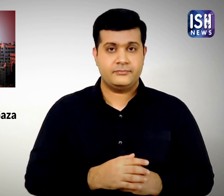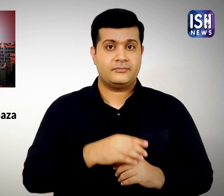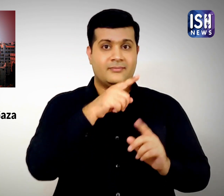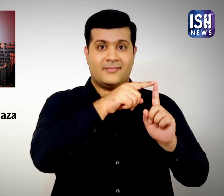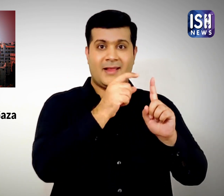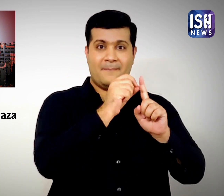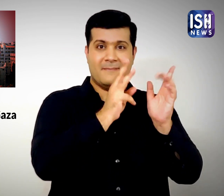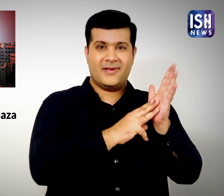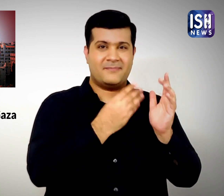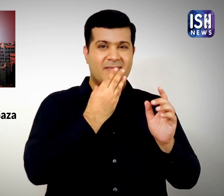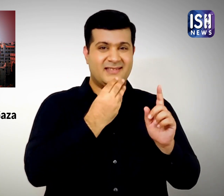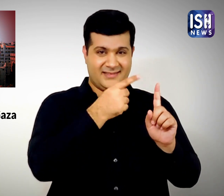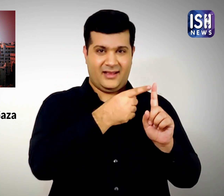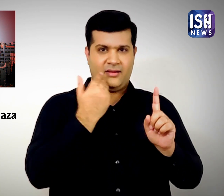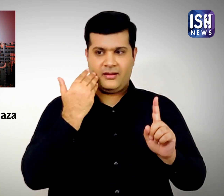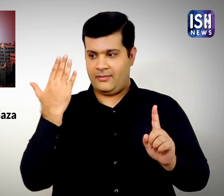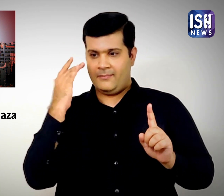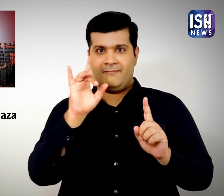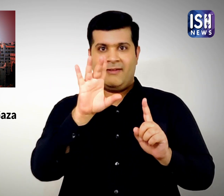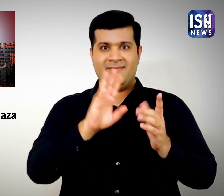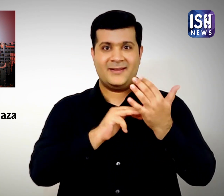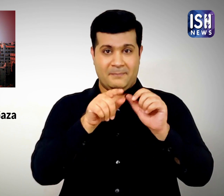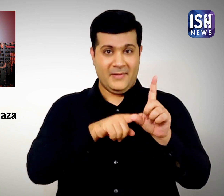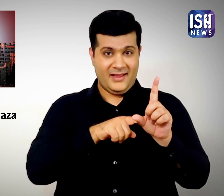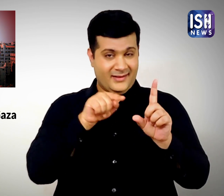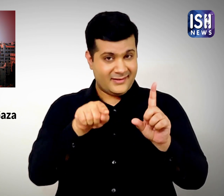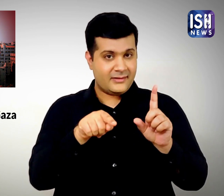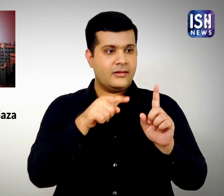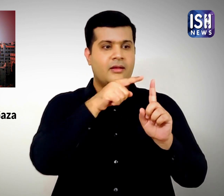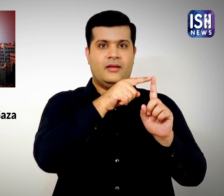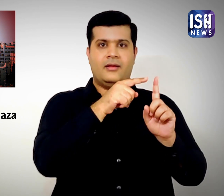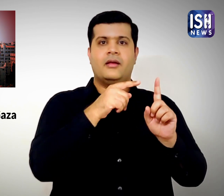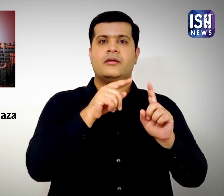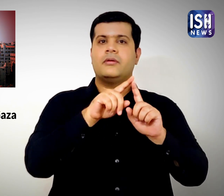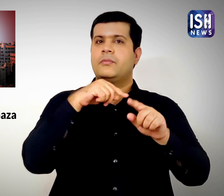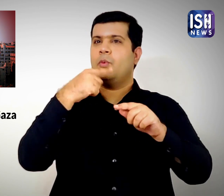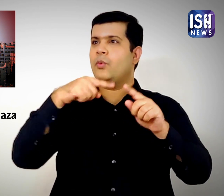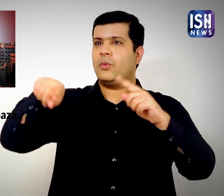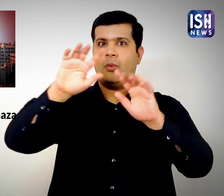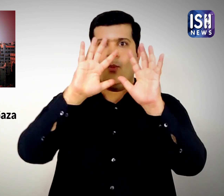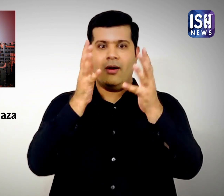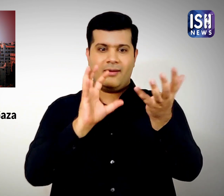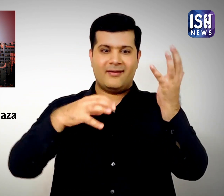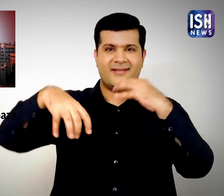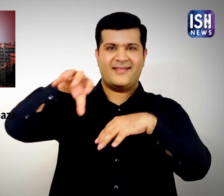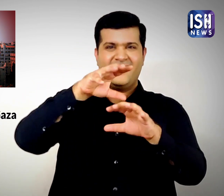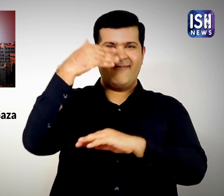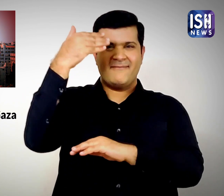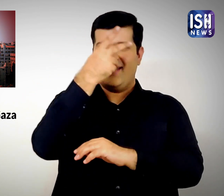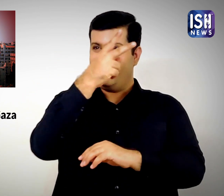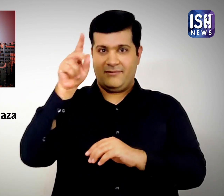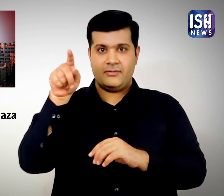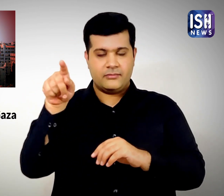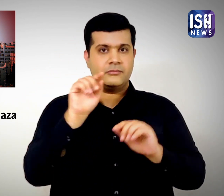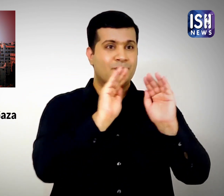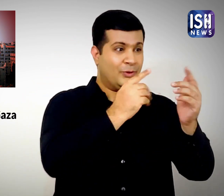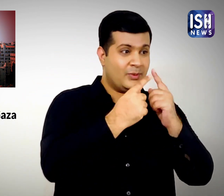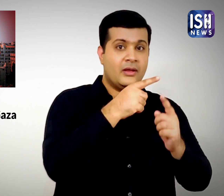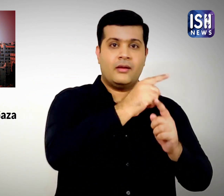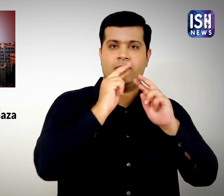Let me tell you why. On 15th May, Benjamin Netanyahu posted a Tweet and extended his thanks to various countries for their